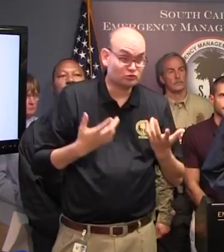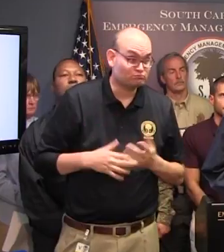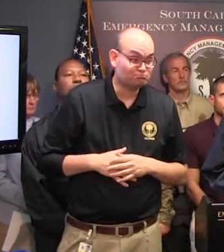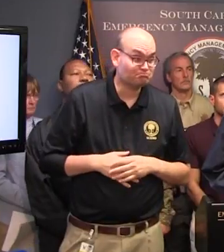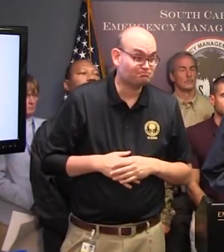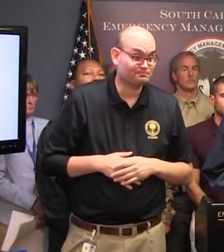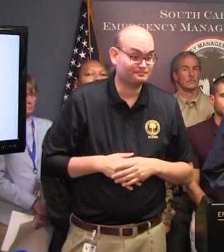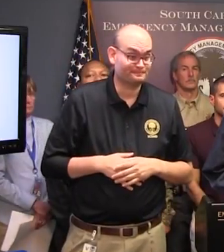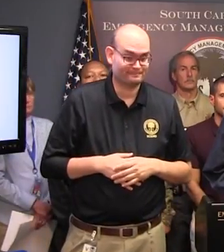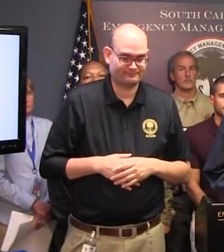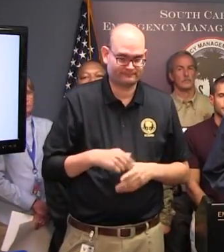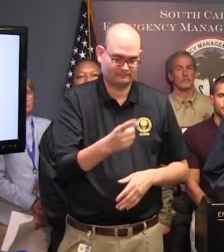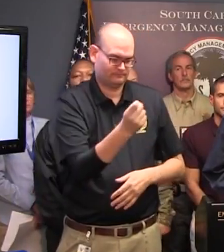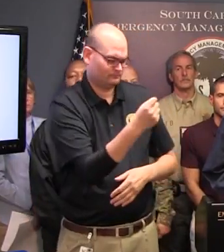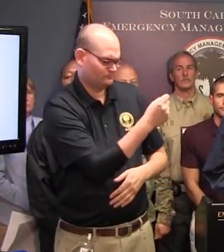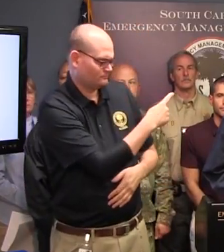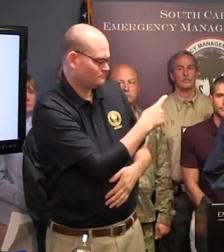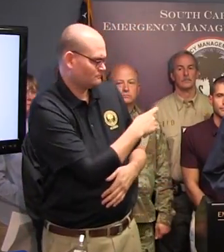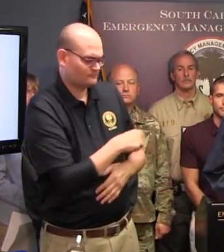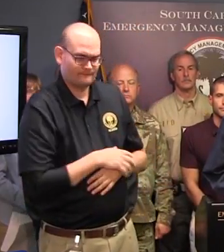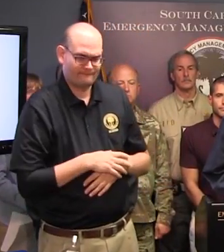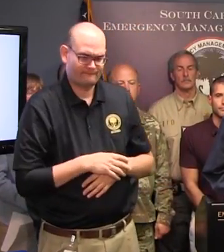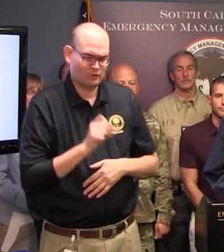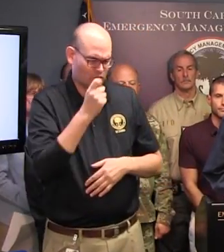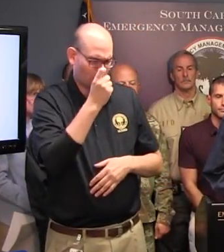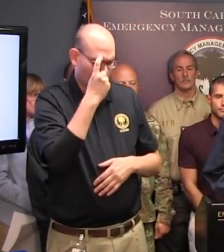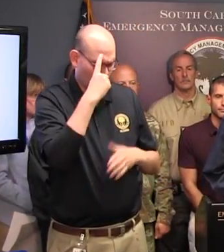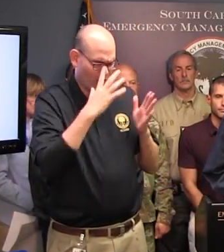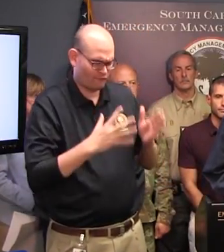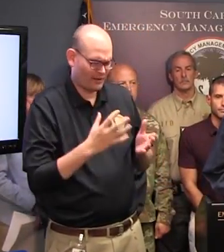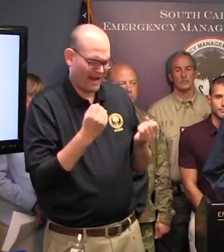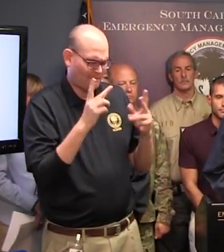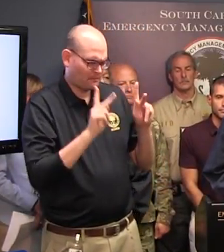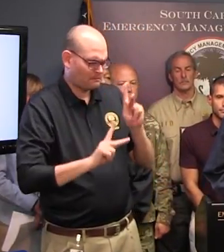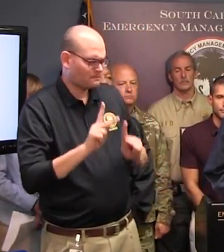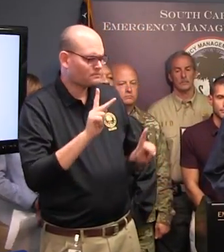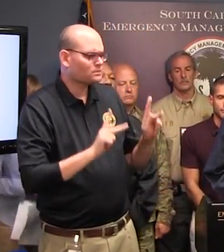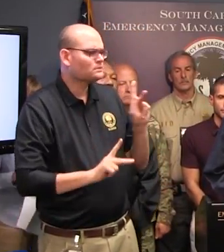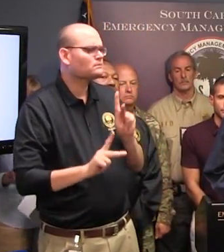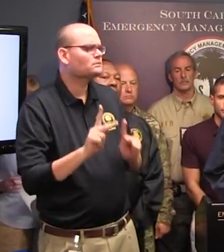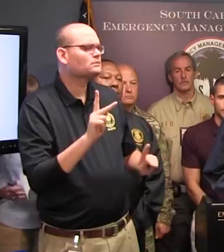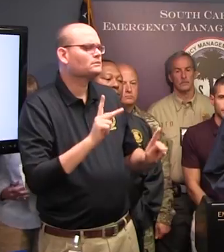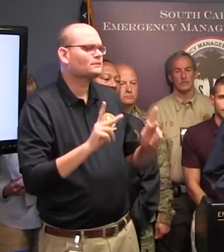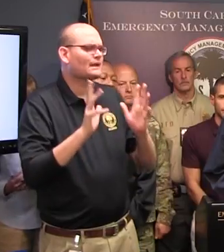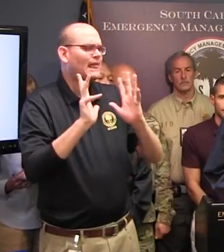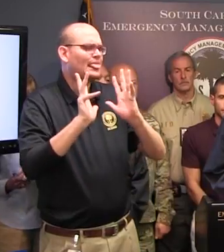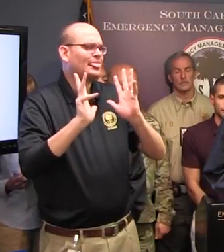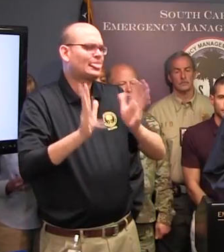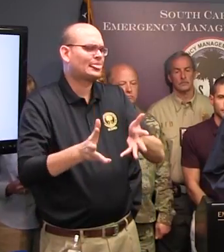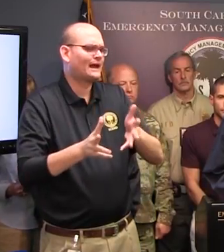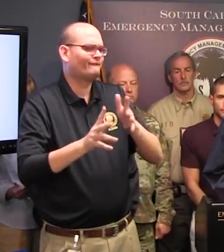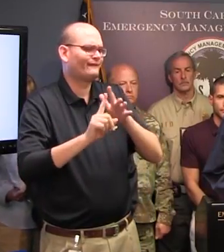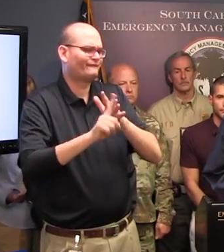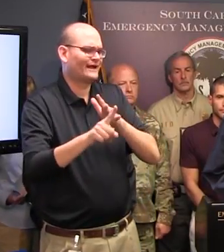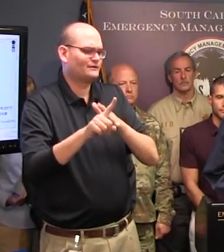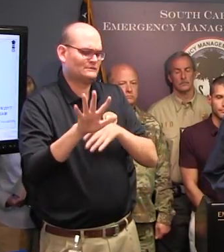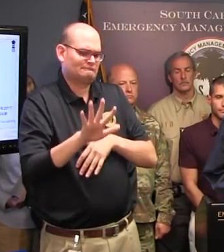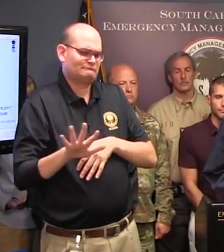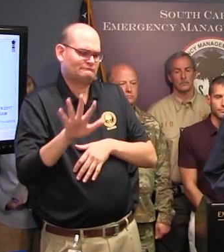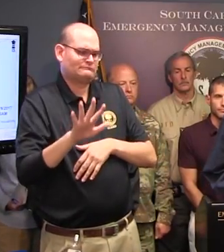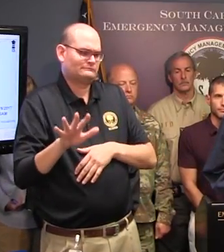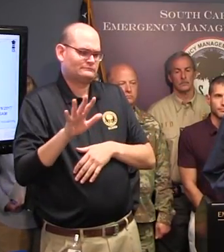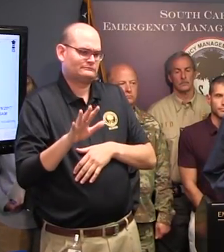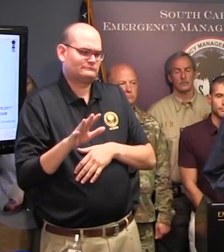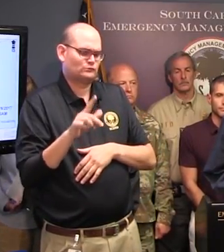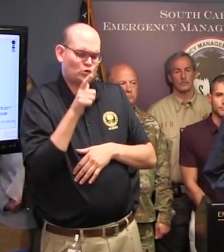Any questions? Governor, do you know how many folks remain in the evacuated zones, and what is your message